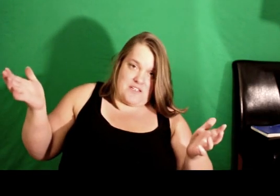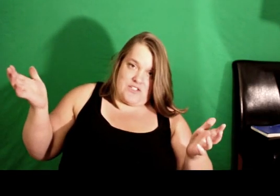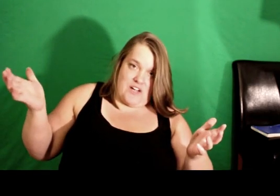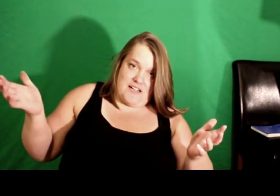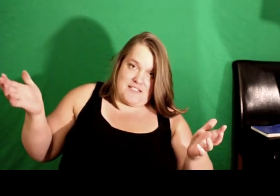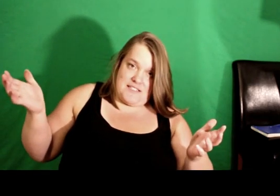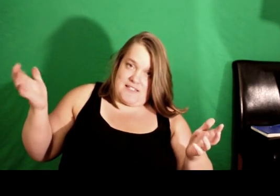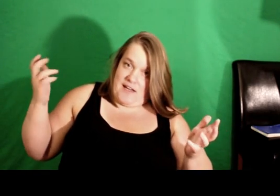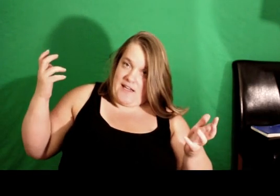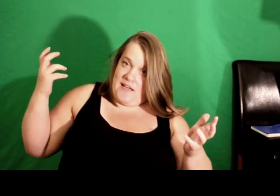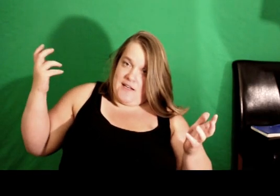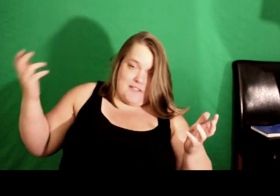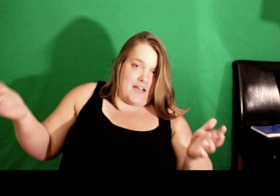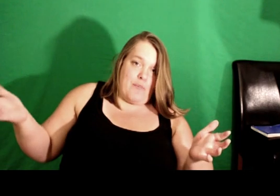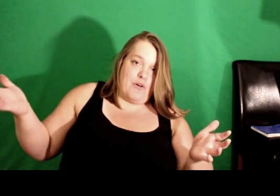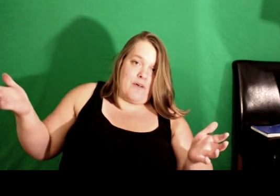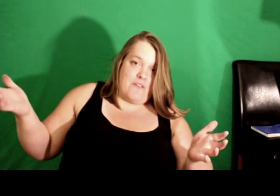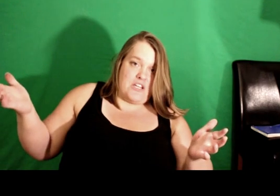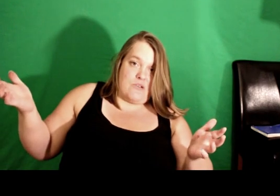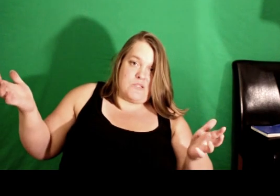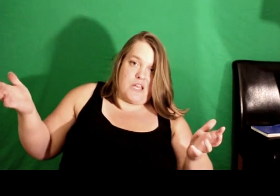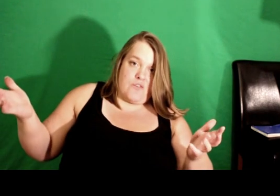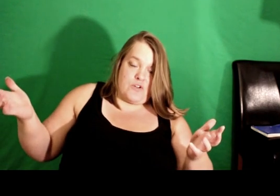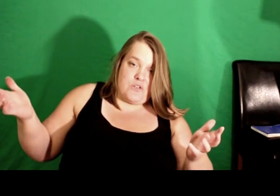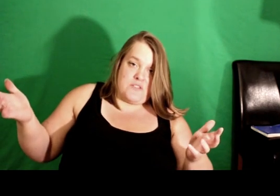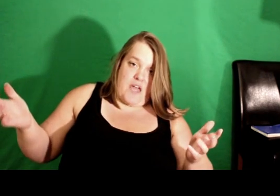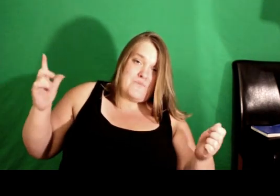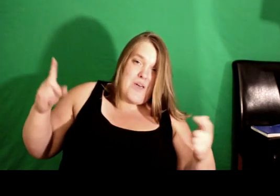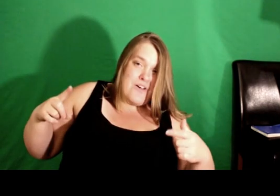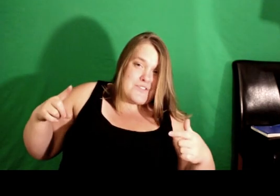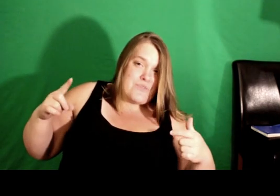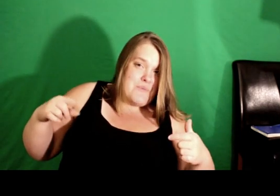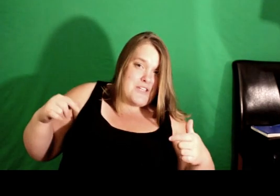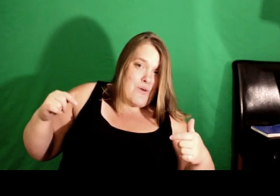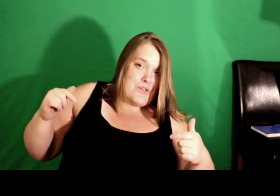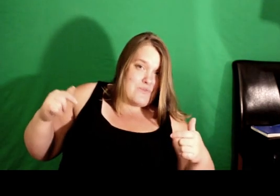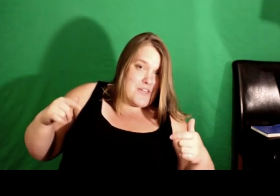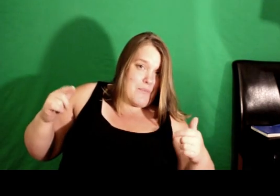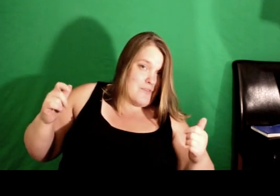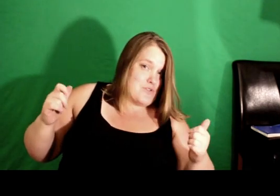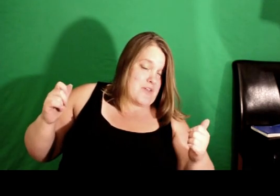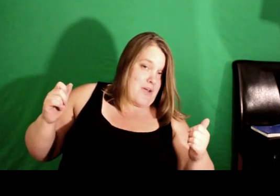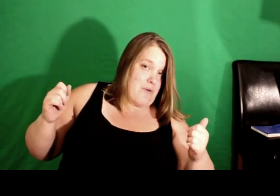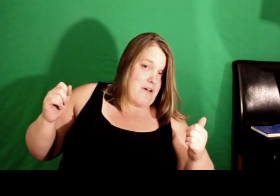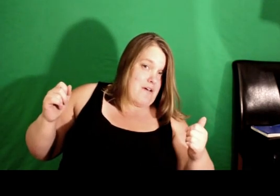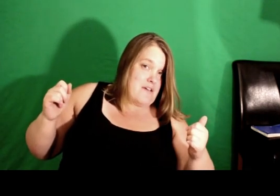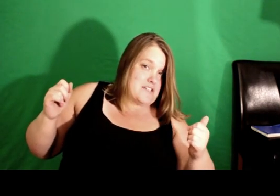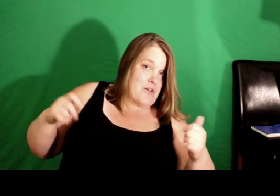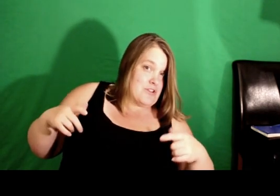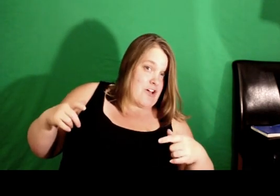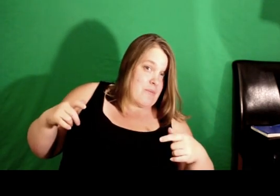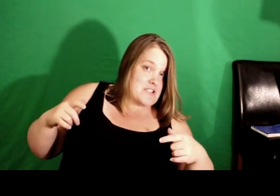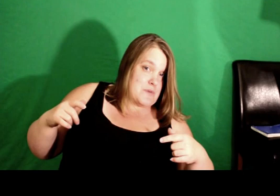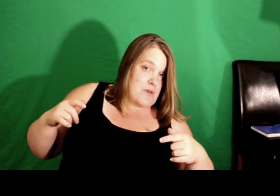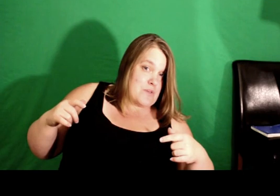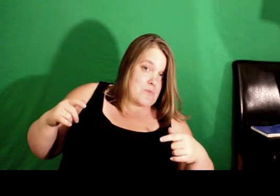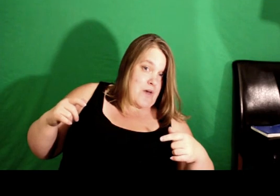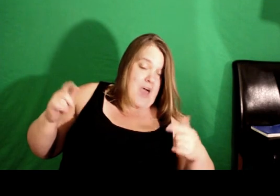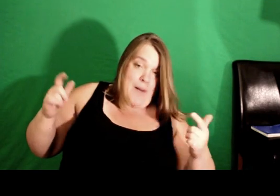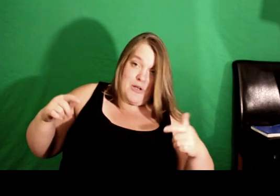distracted and I did not put my video together for Tuesday. Also, let me know what you think about the new camera down in the comments below as well. I'm going